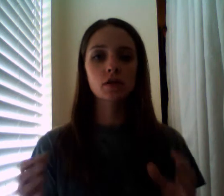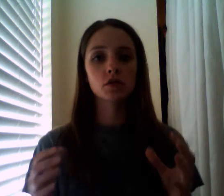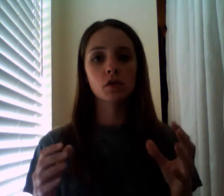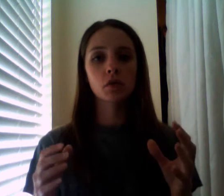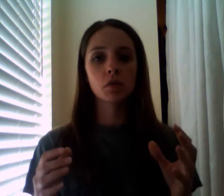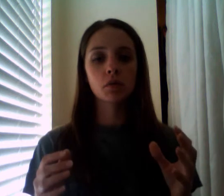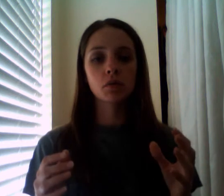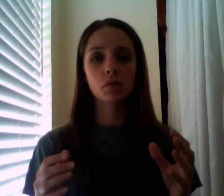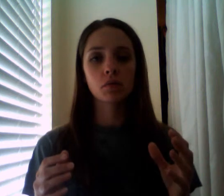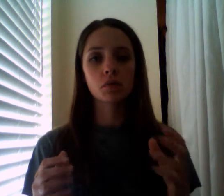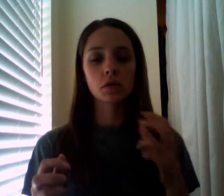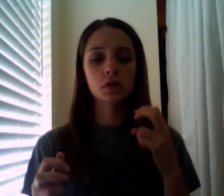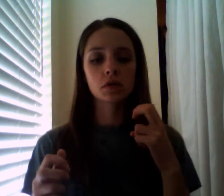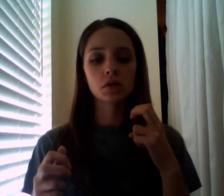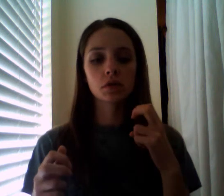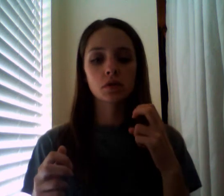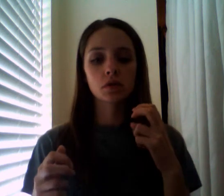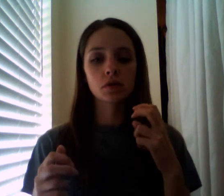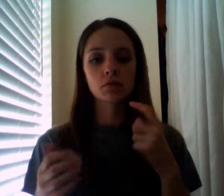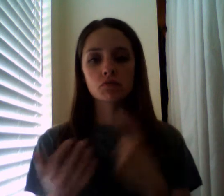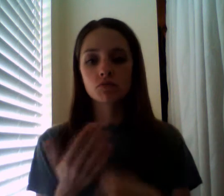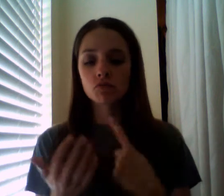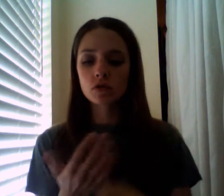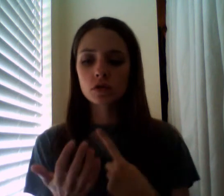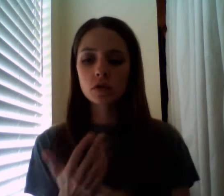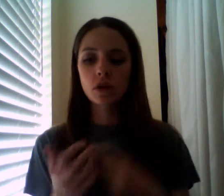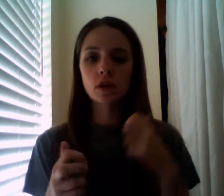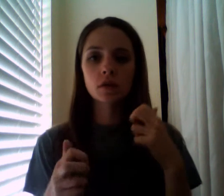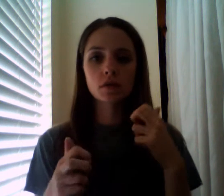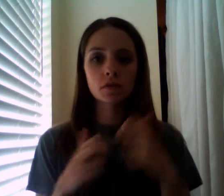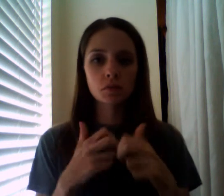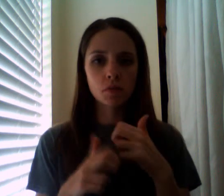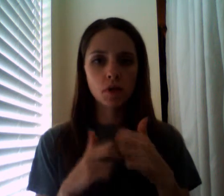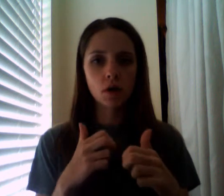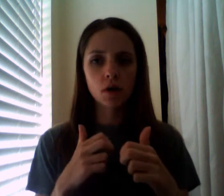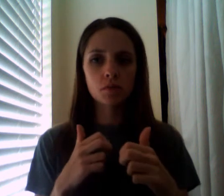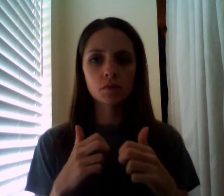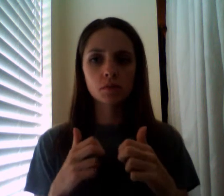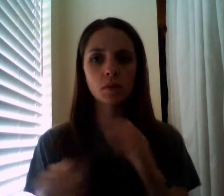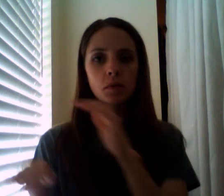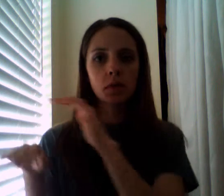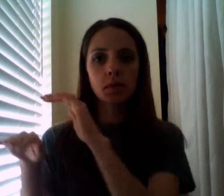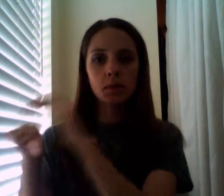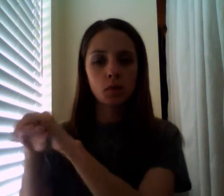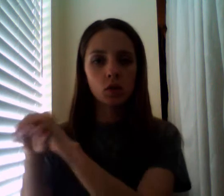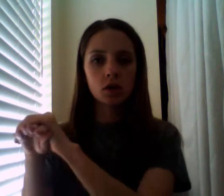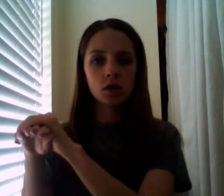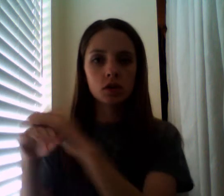and we have Washington's group so you can put two columns on your paper don't have to be long column